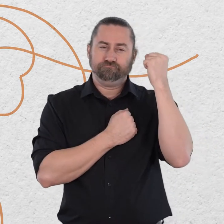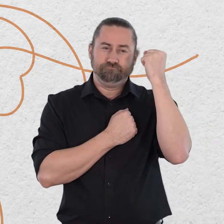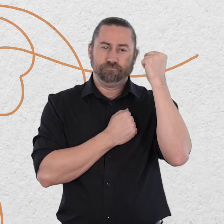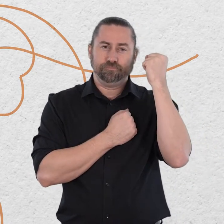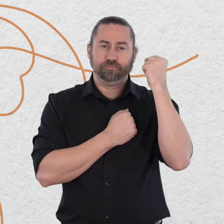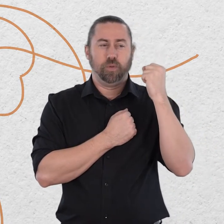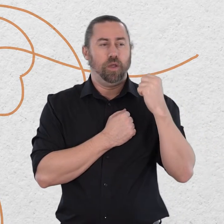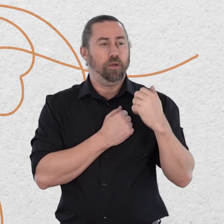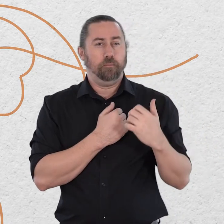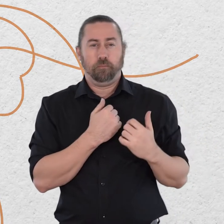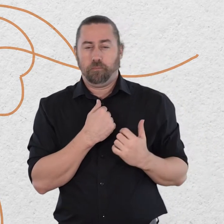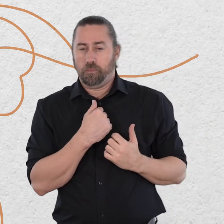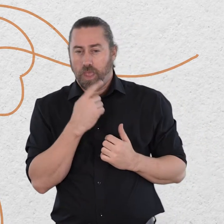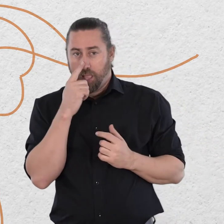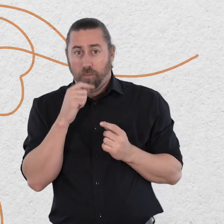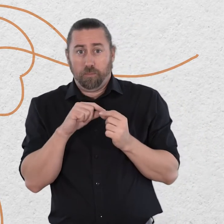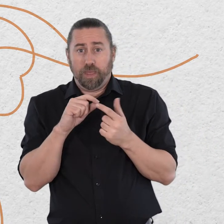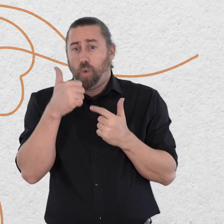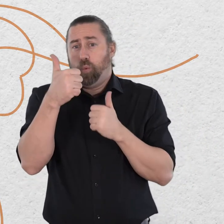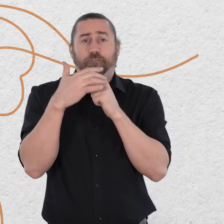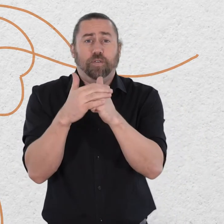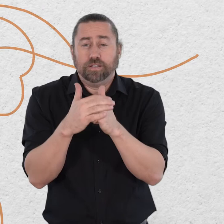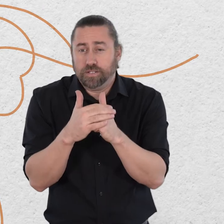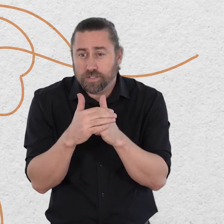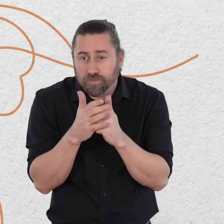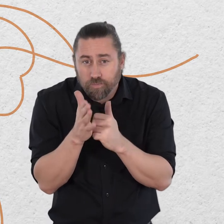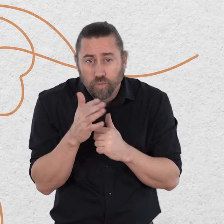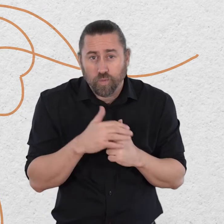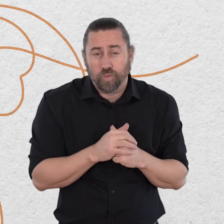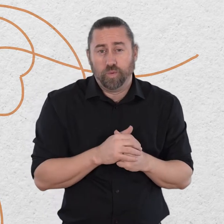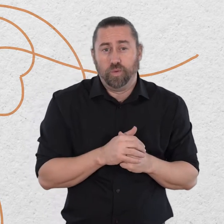may you get the care and support you need